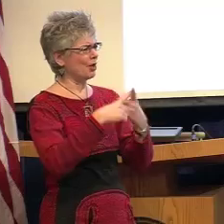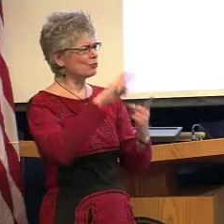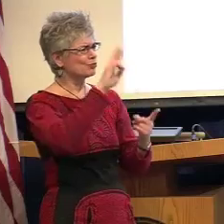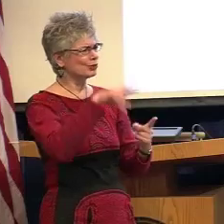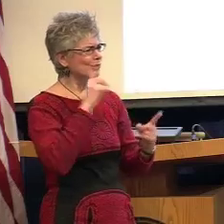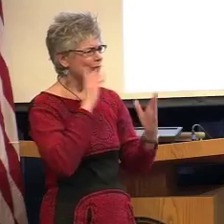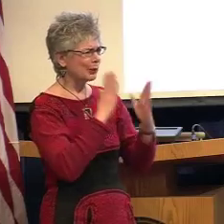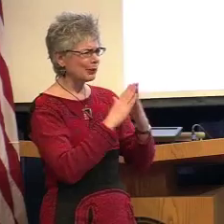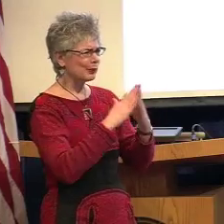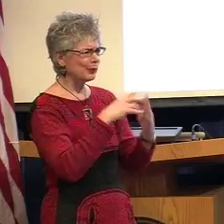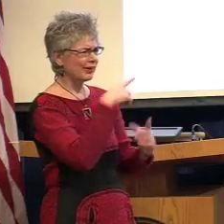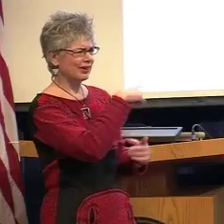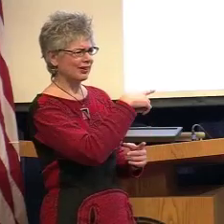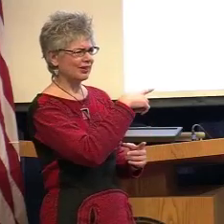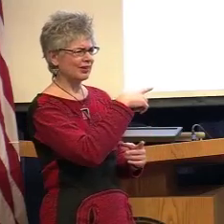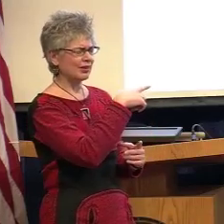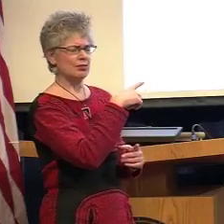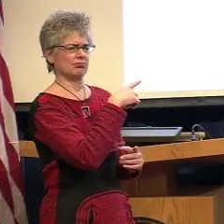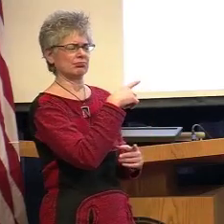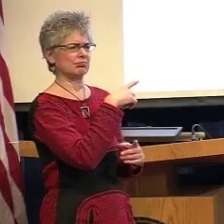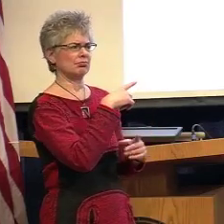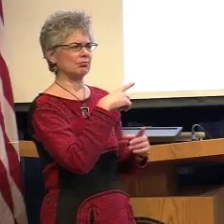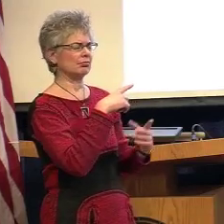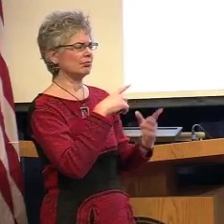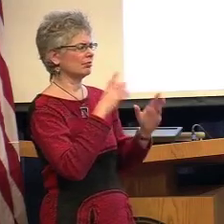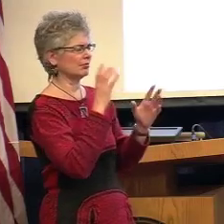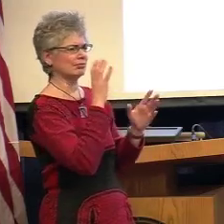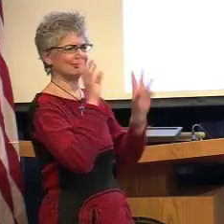has largely suppressed the use of ASL in the deaf community.